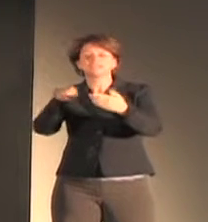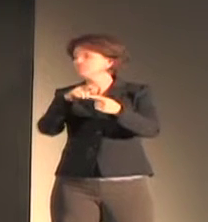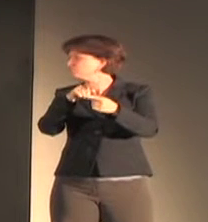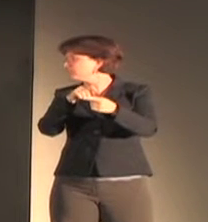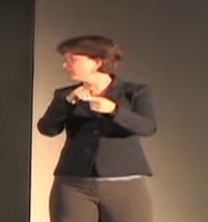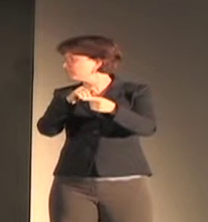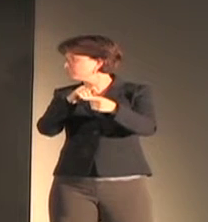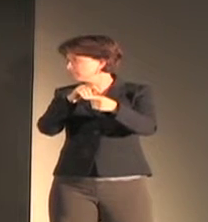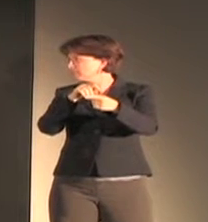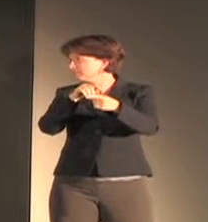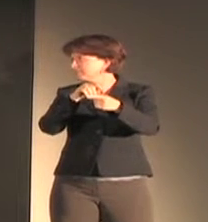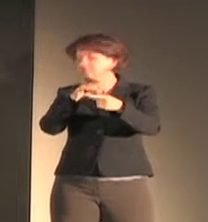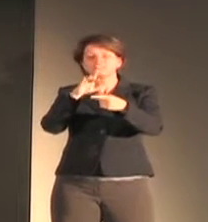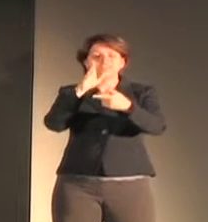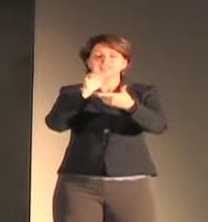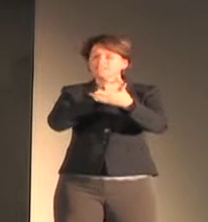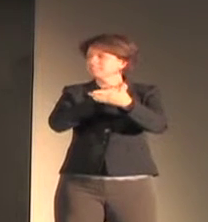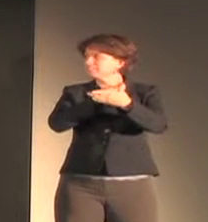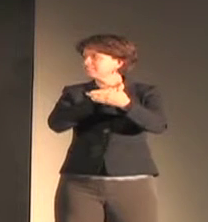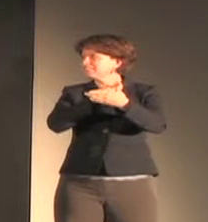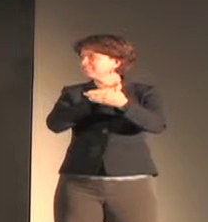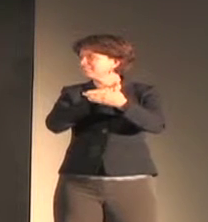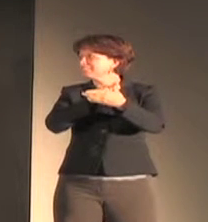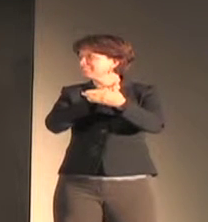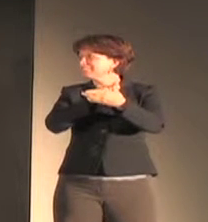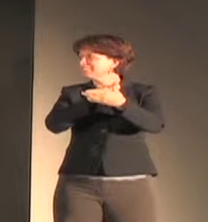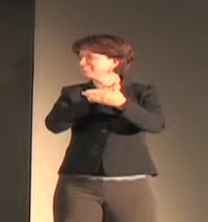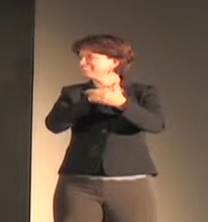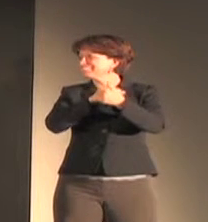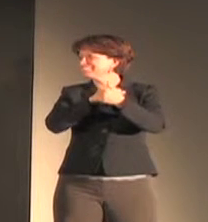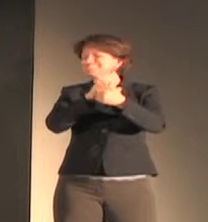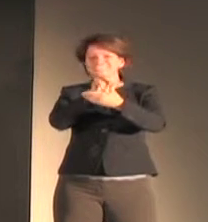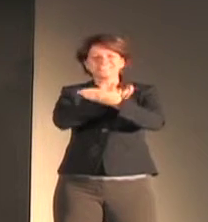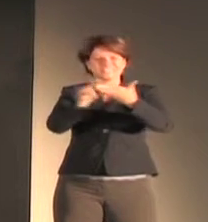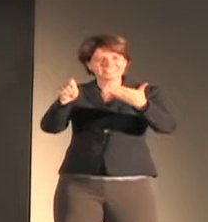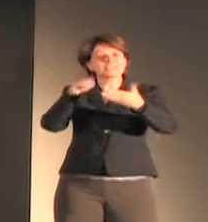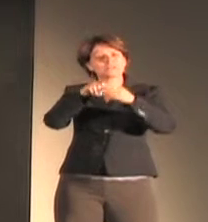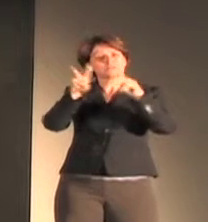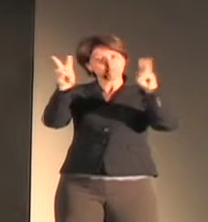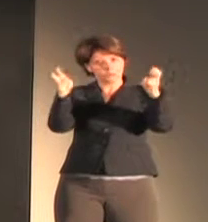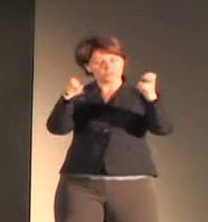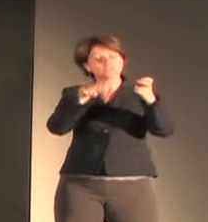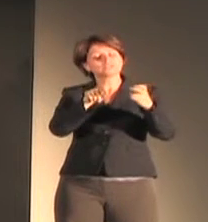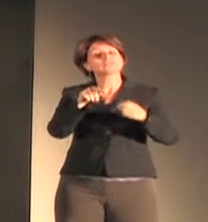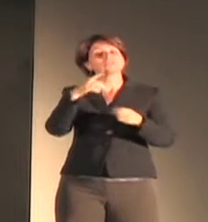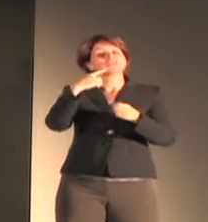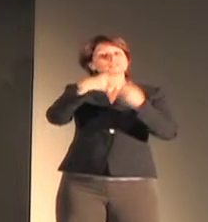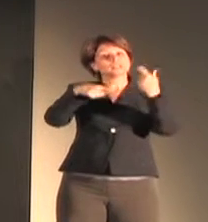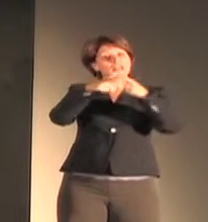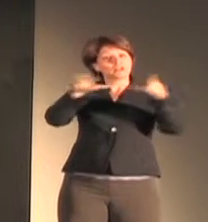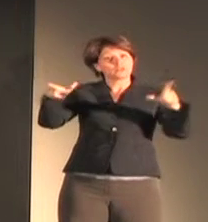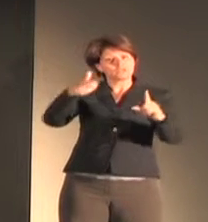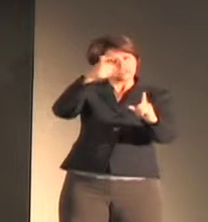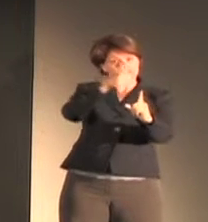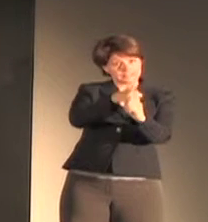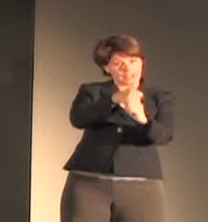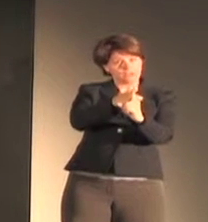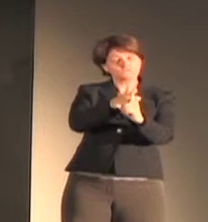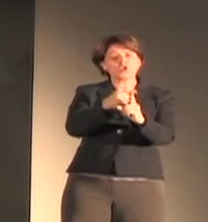sign languages are always minority languages in